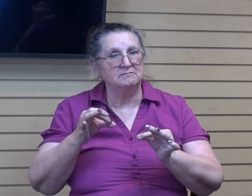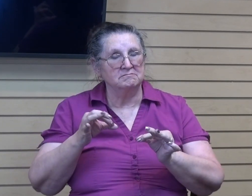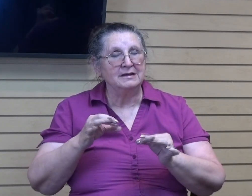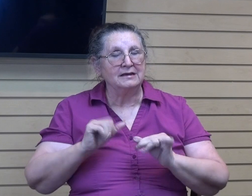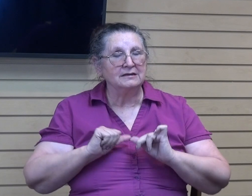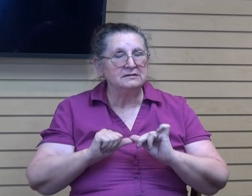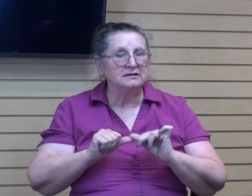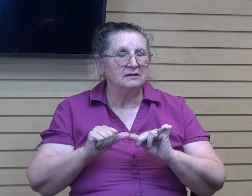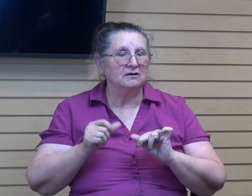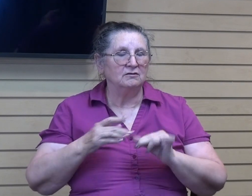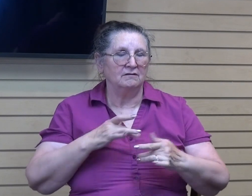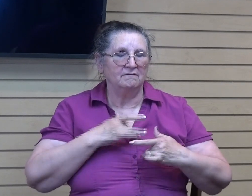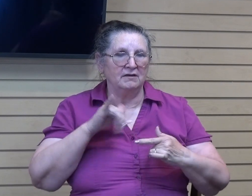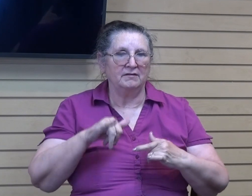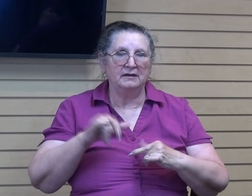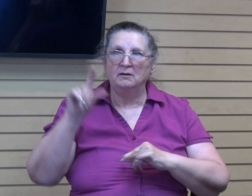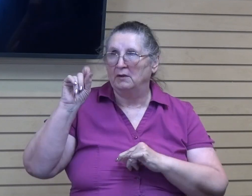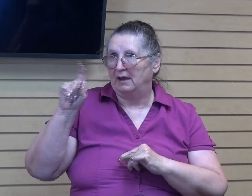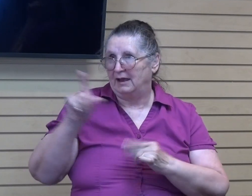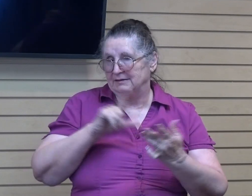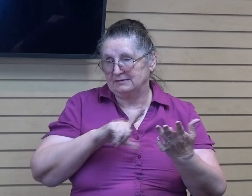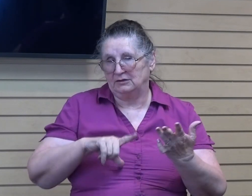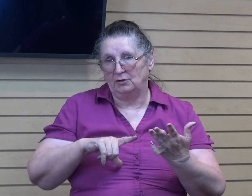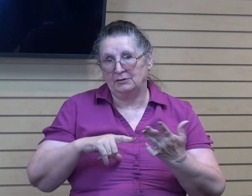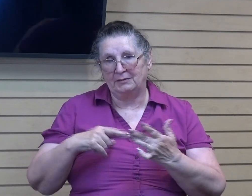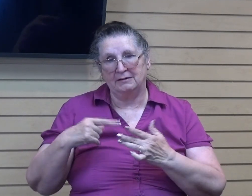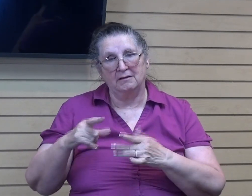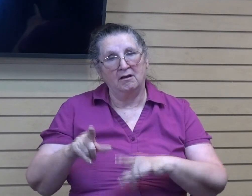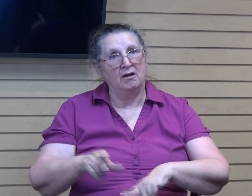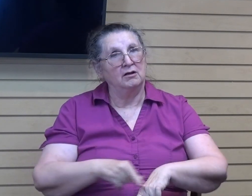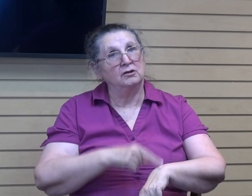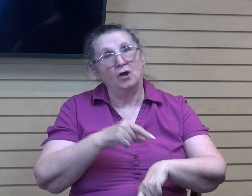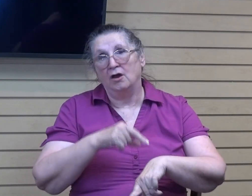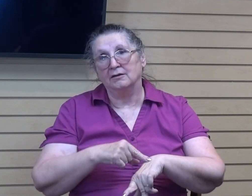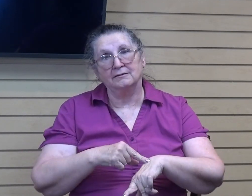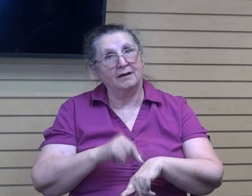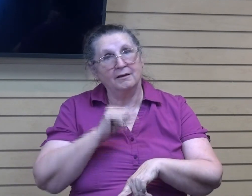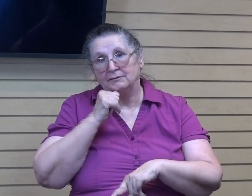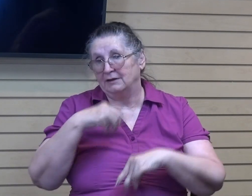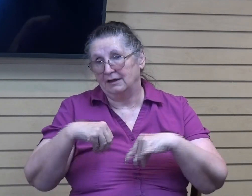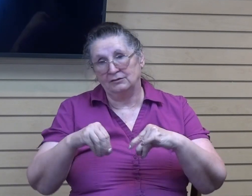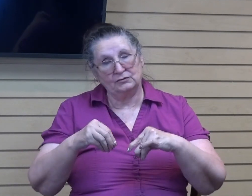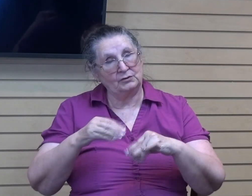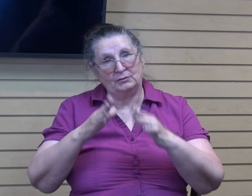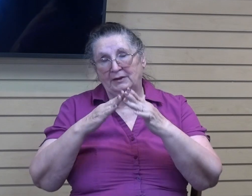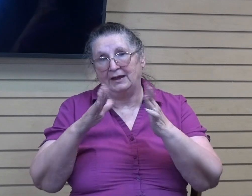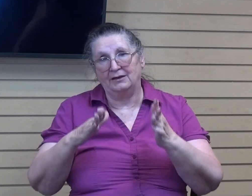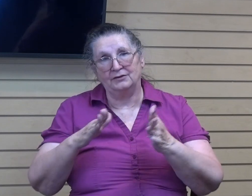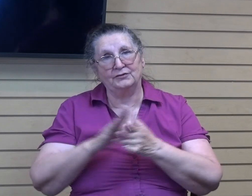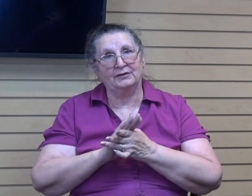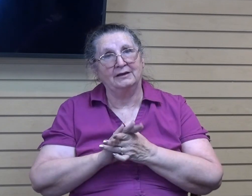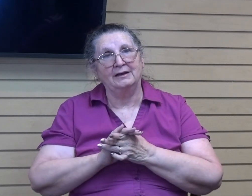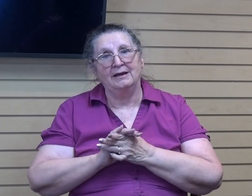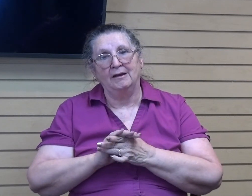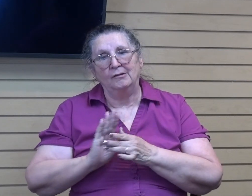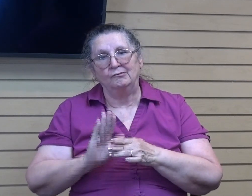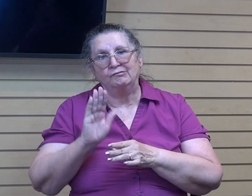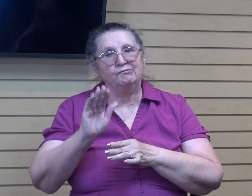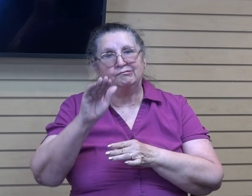But I asked the Lord because it's been a while and I have to be honest with you the way the market was going. I expected you know